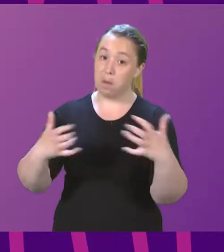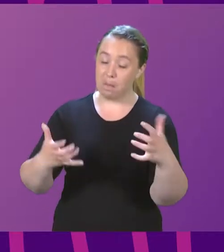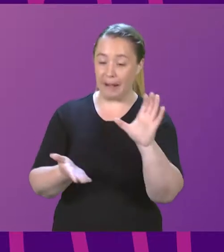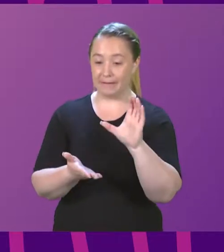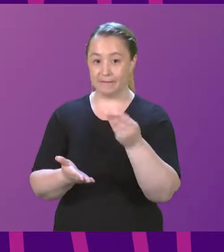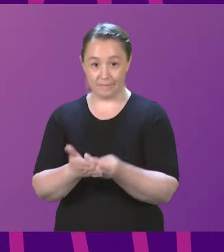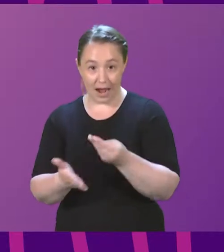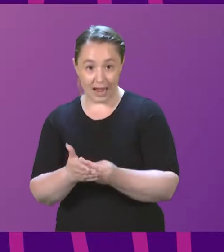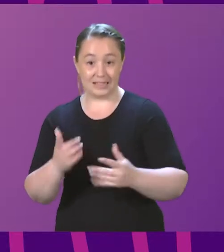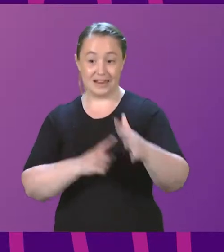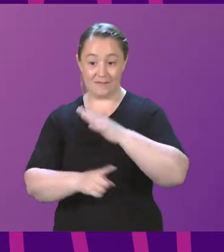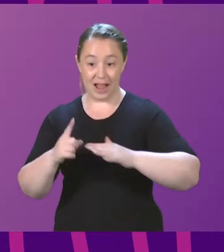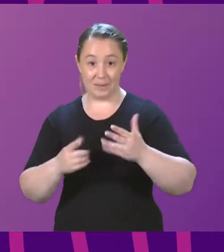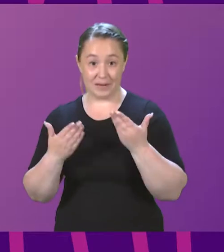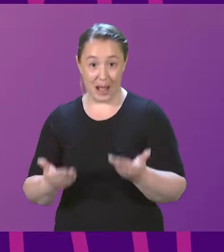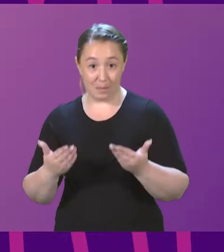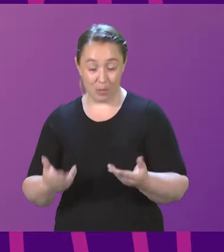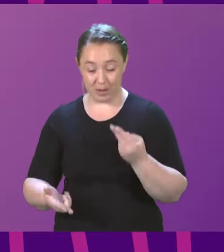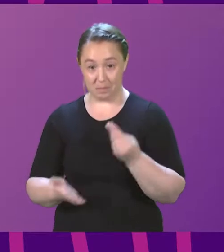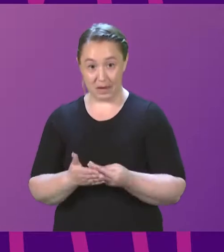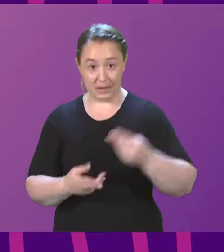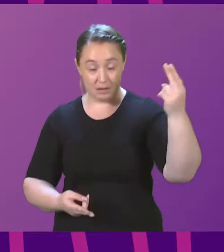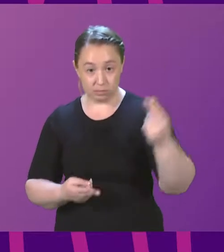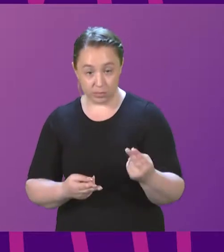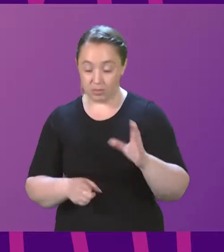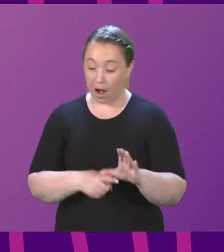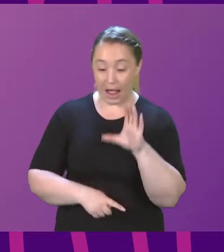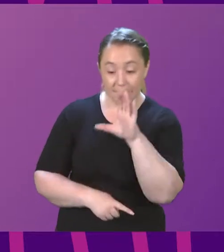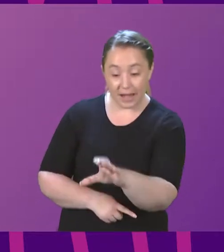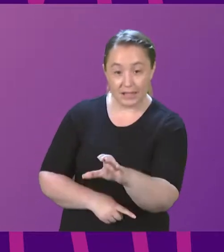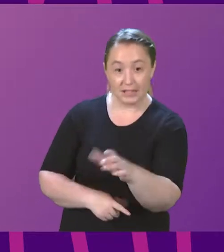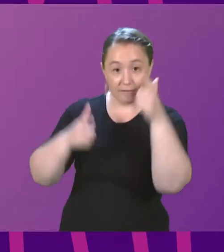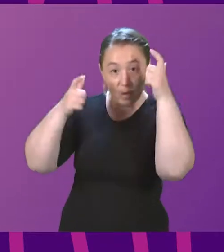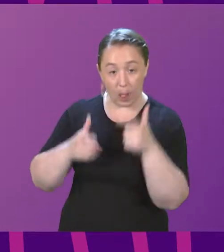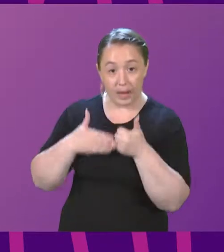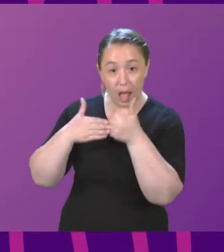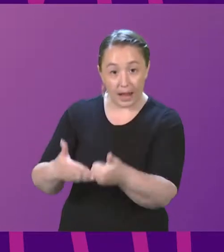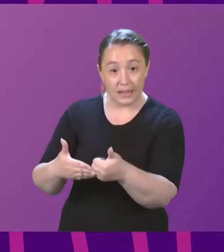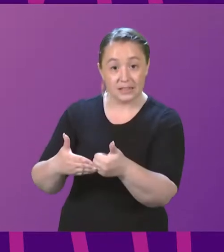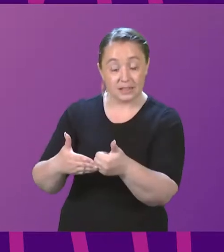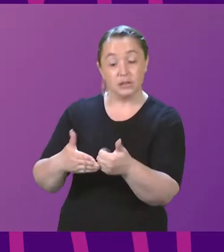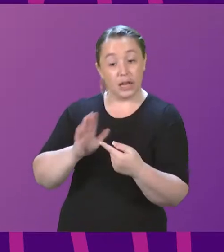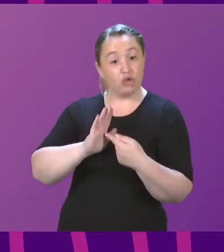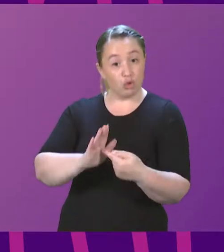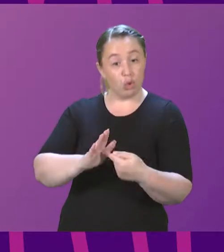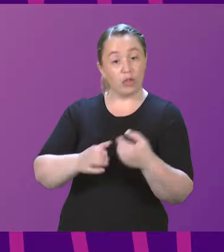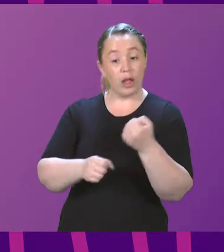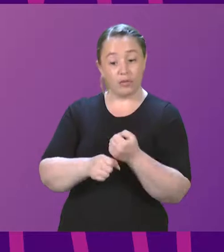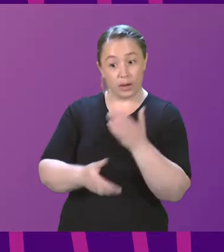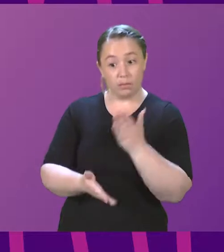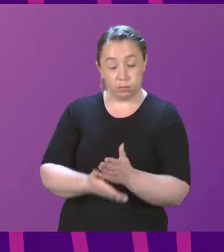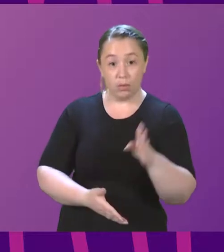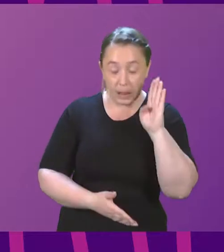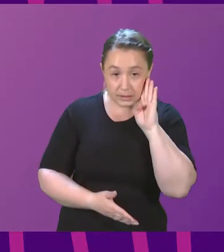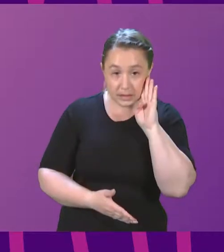Nonetheless, our actions, our investment in Legal Aid to date, shows a Government that is listening and is